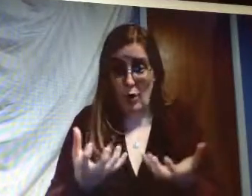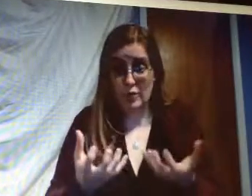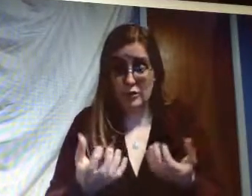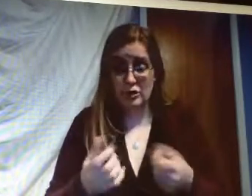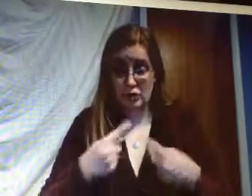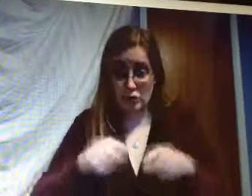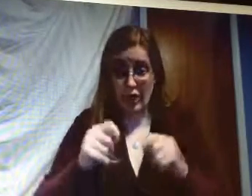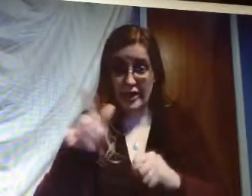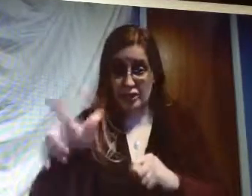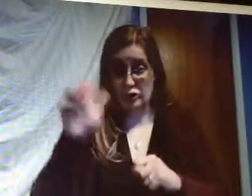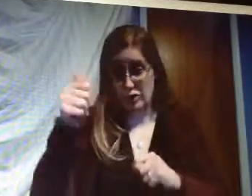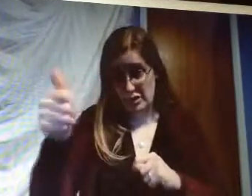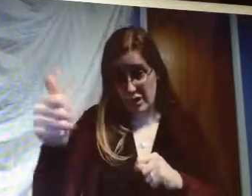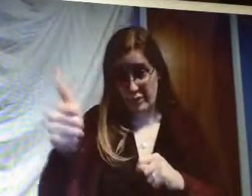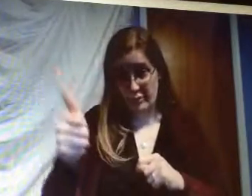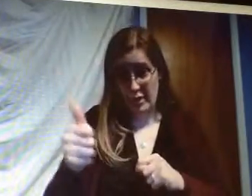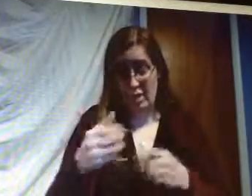maybe you want to try that yourself